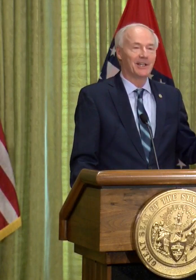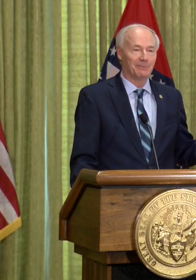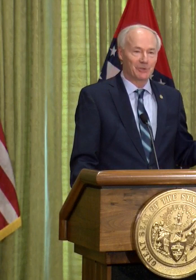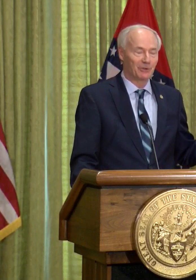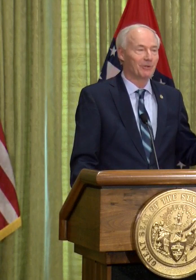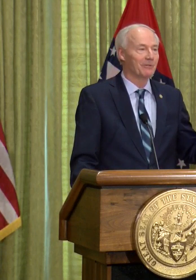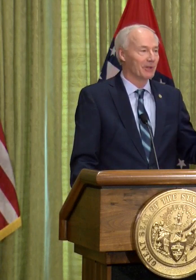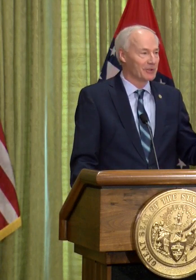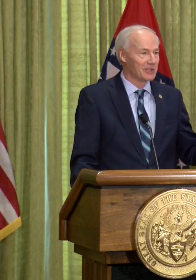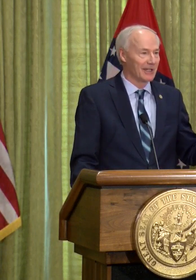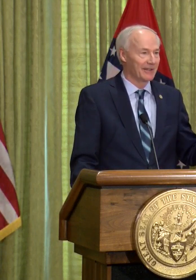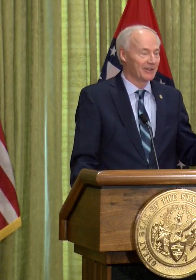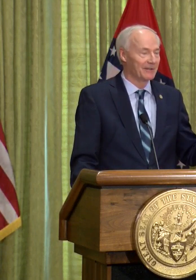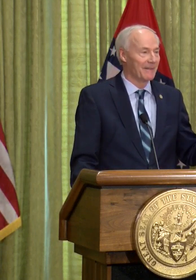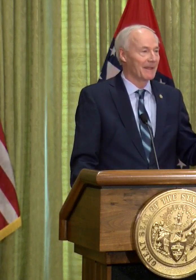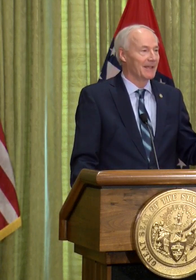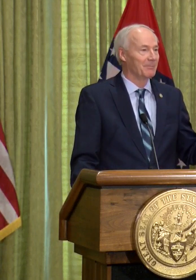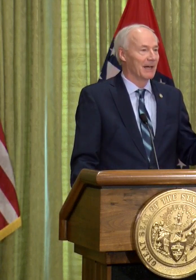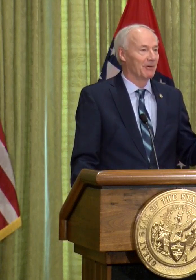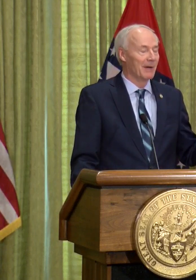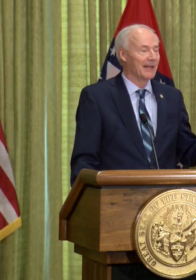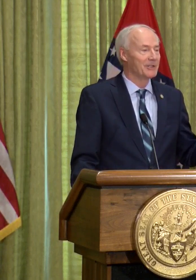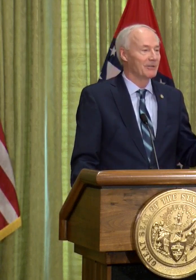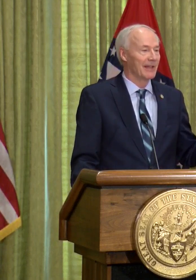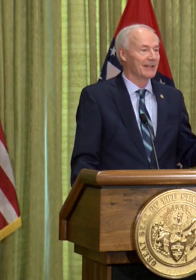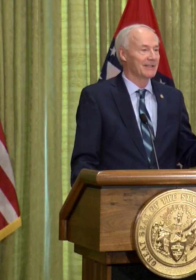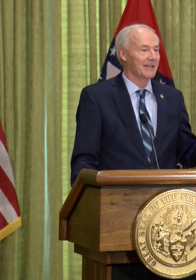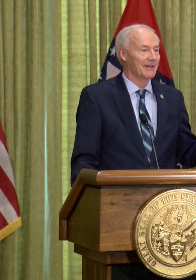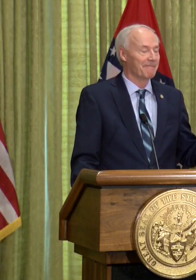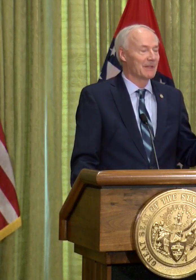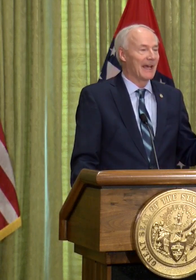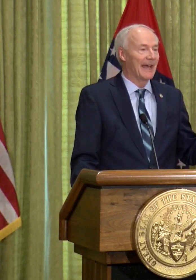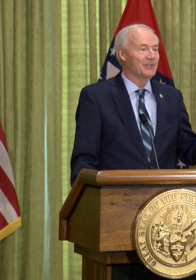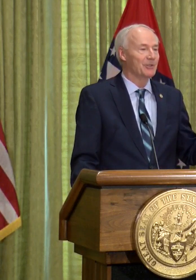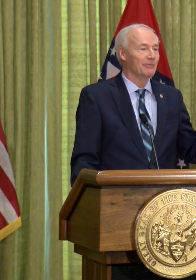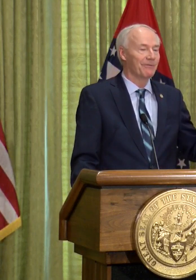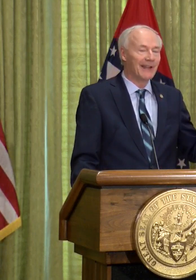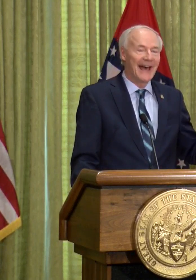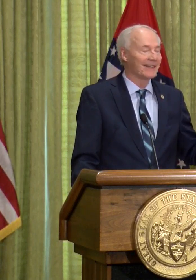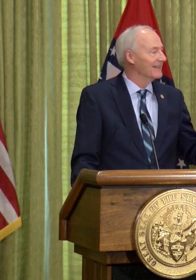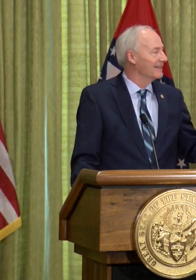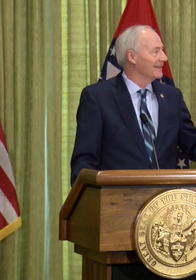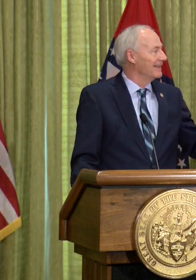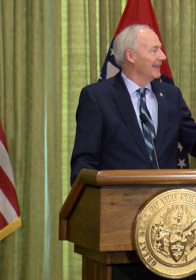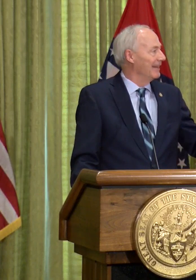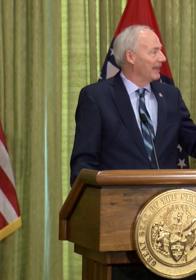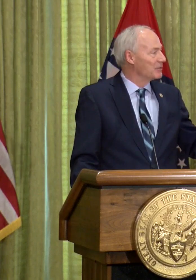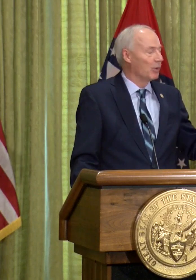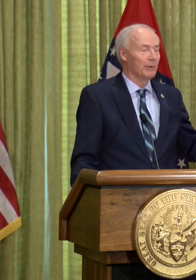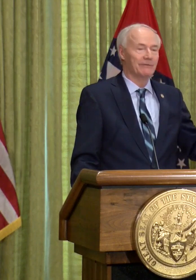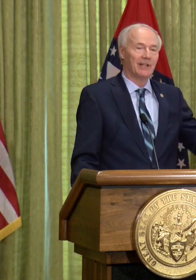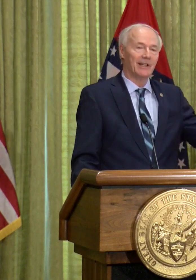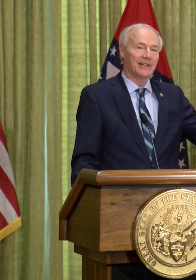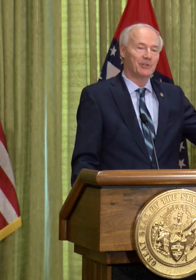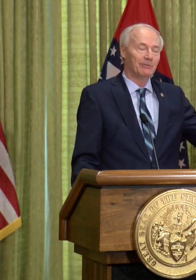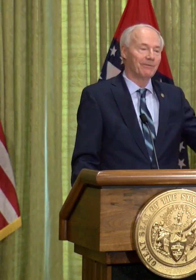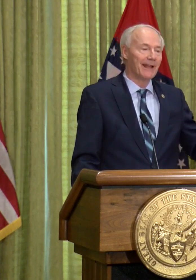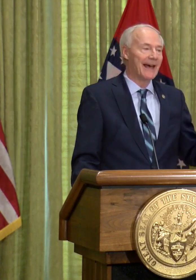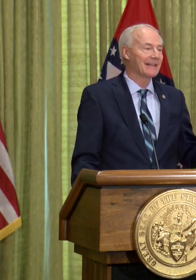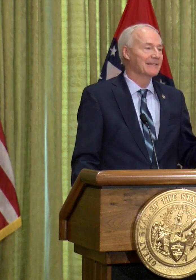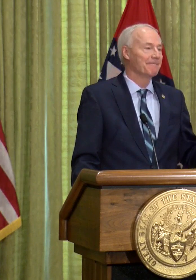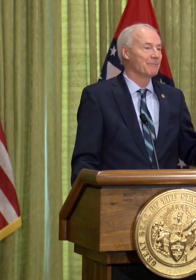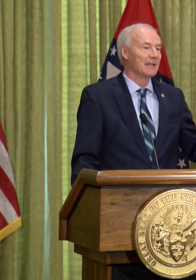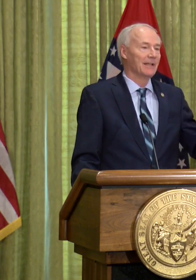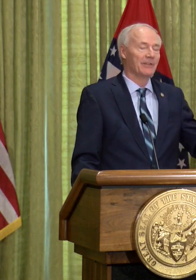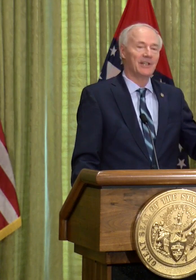the peak comes sooner versus later, but I'll remind you that as you flatten, and that's what we've done, as you